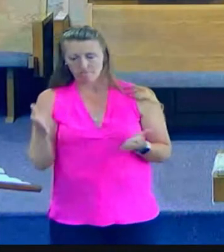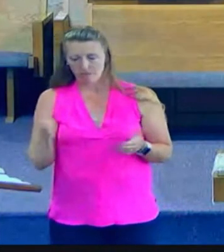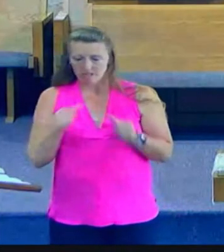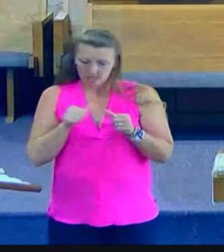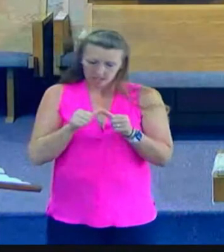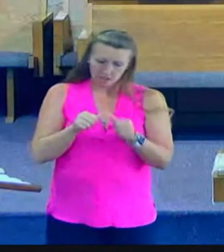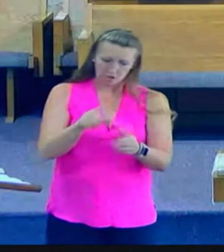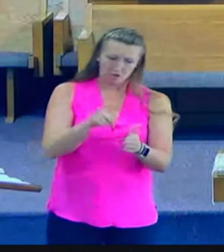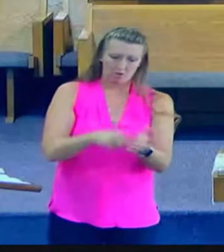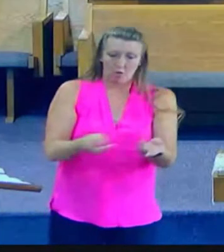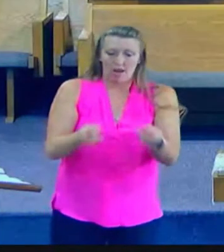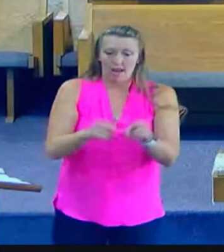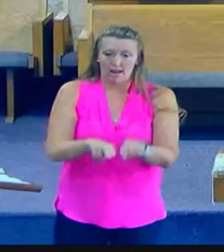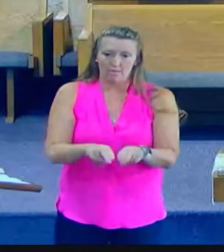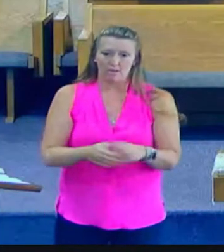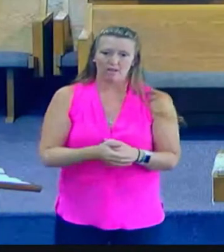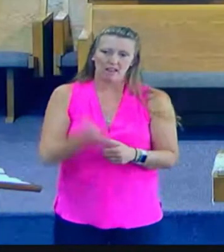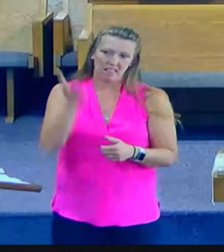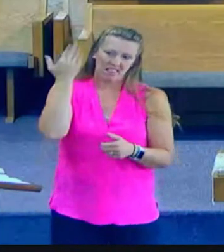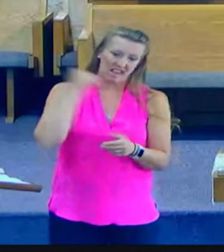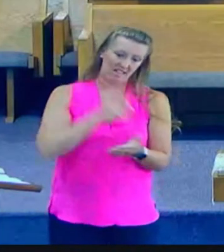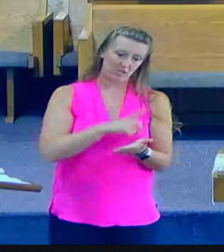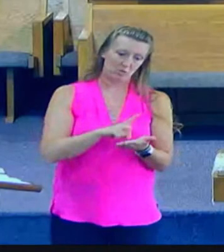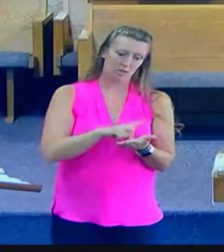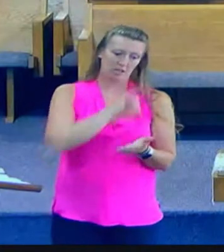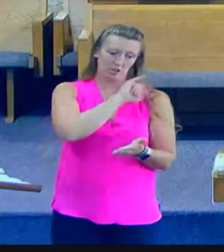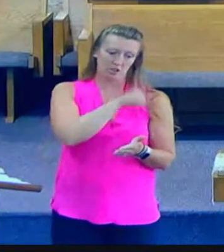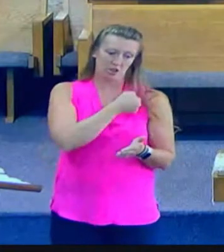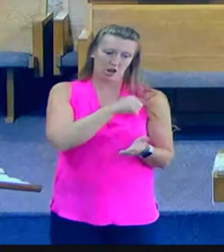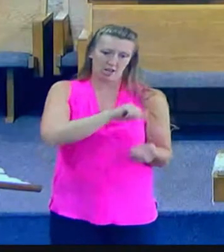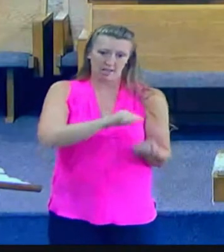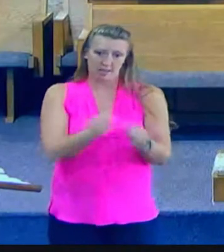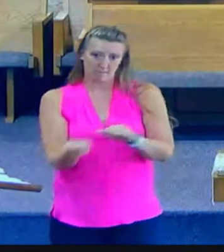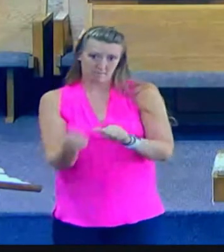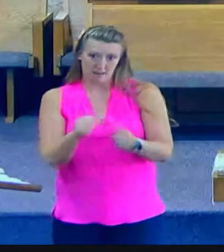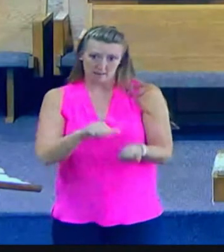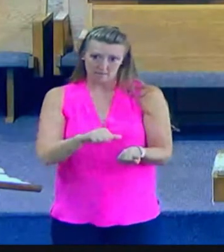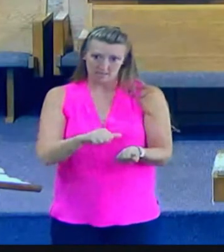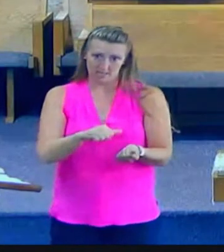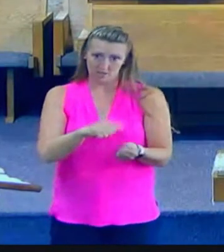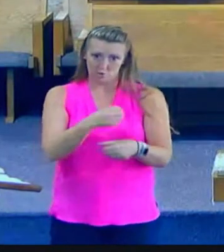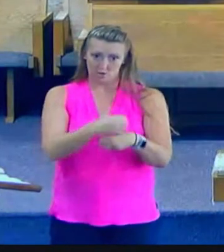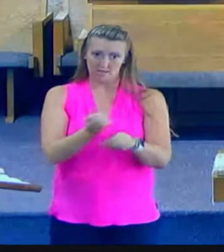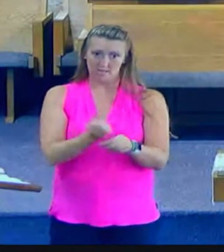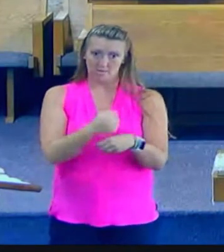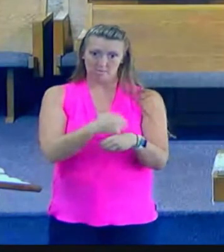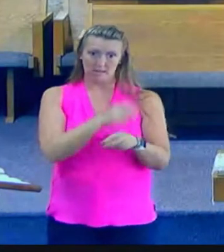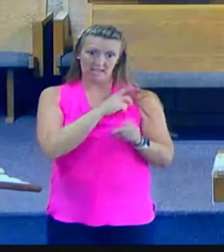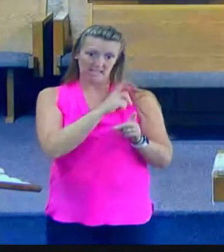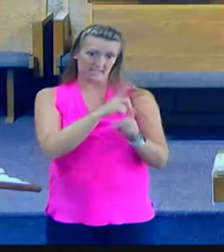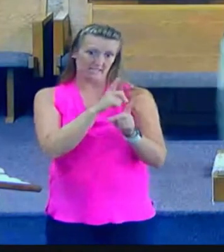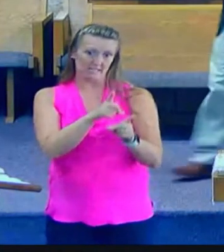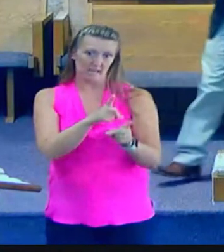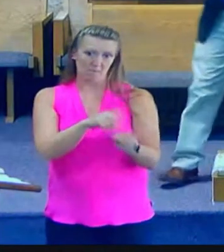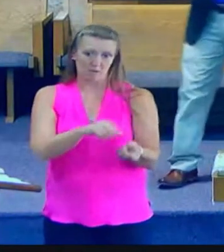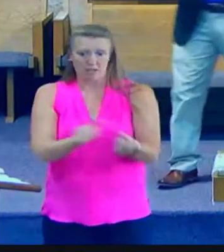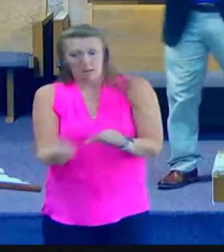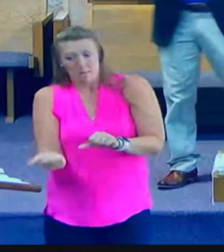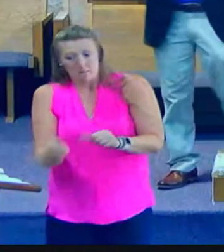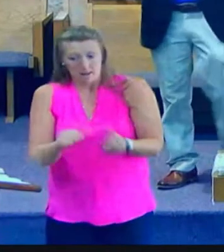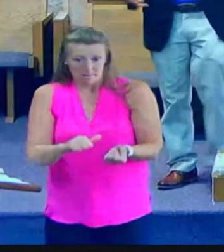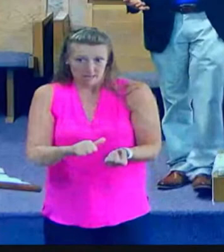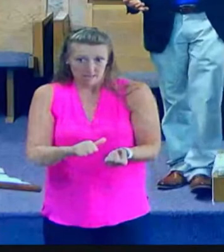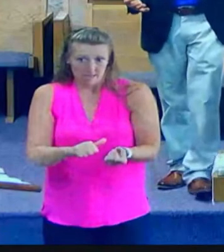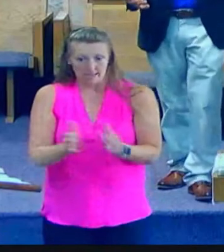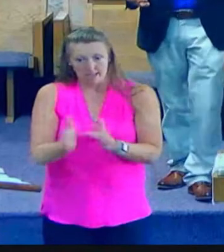And last week we saw John the Baptist was making disciples and baptizing in Enon and we